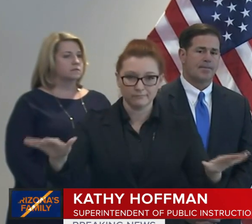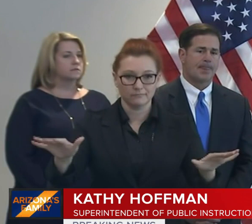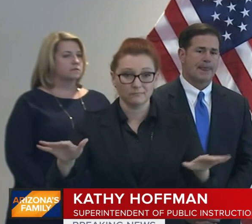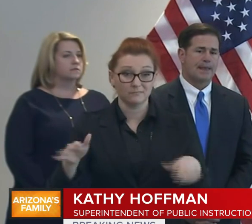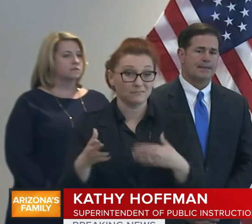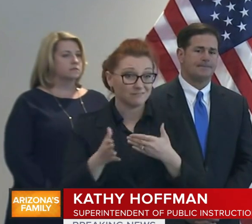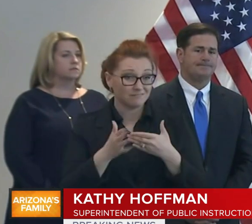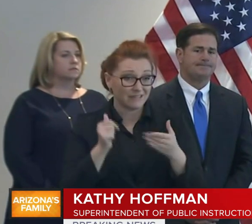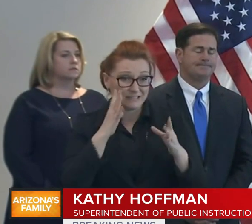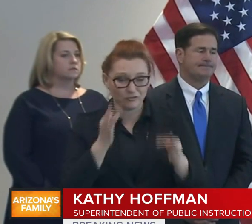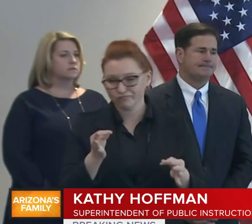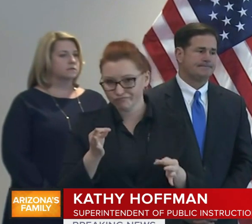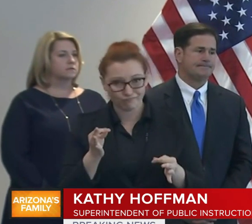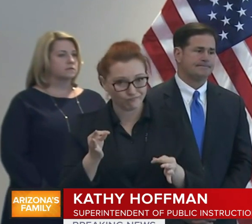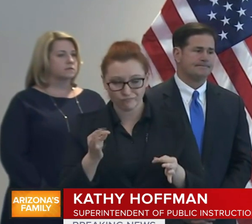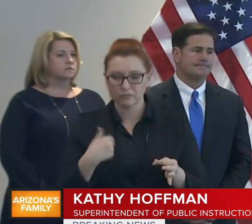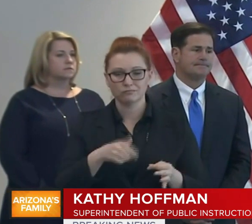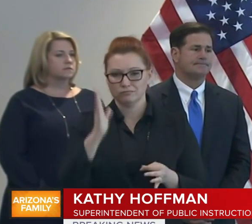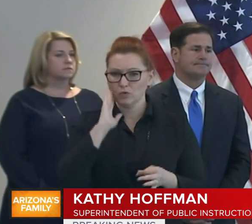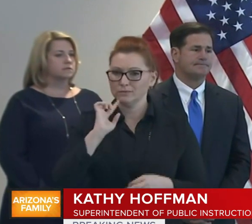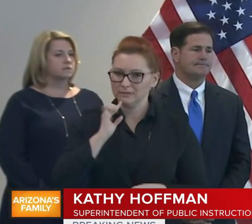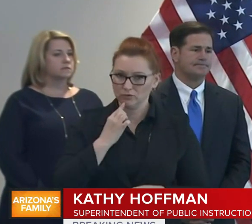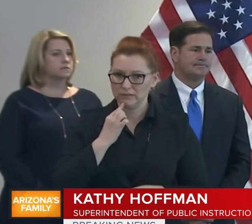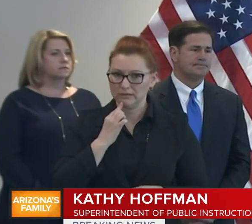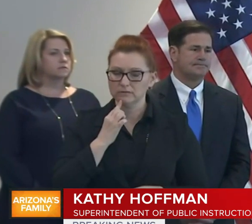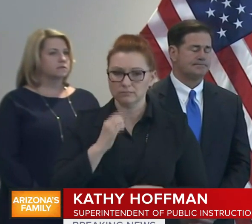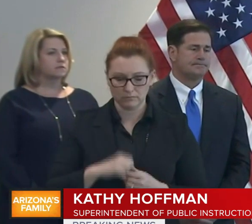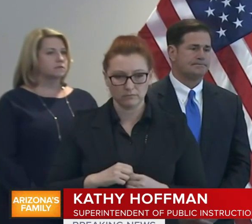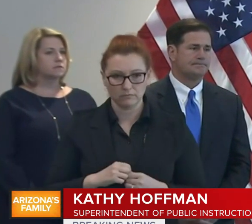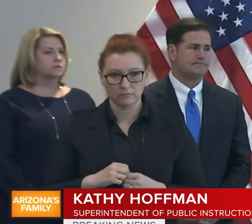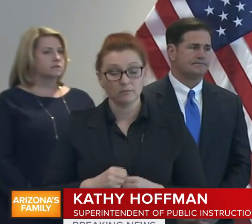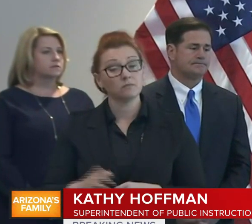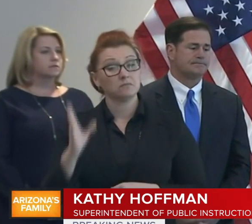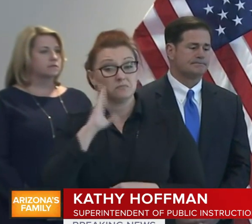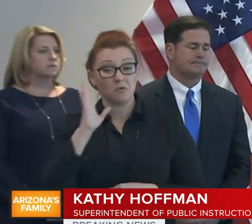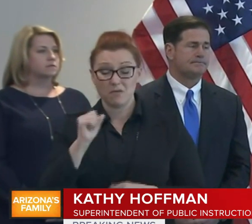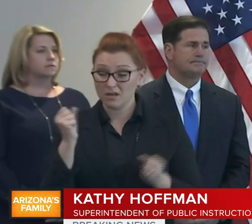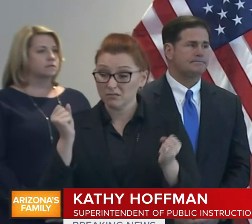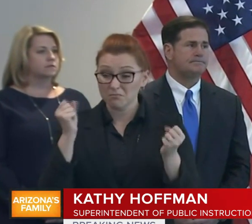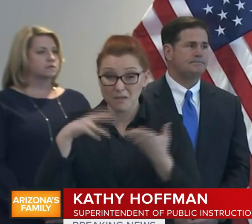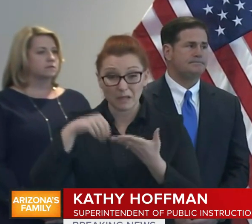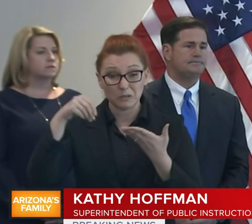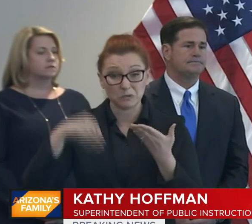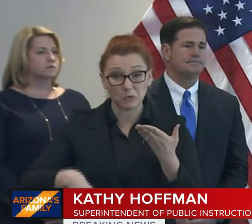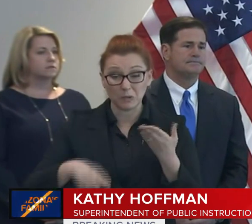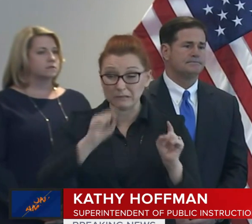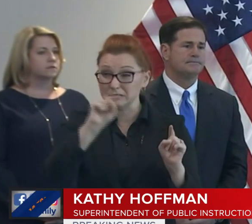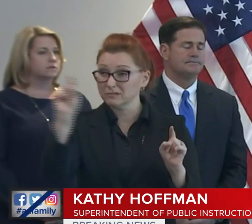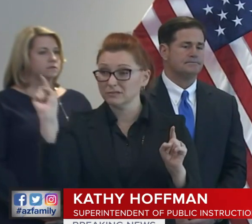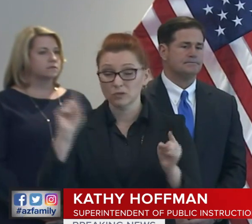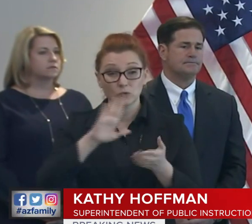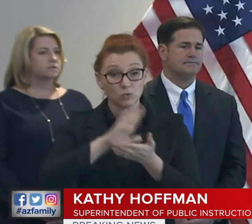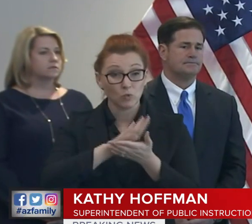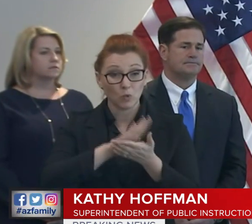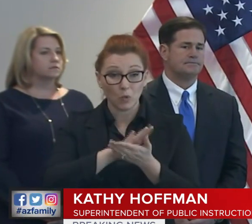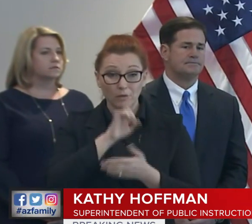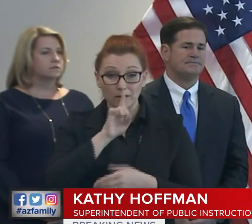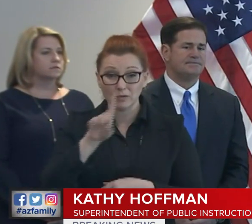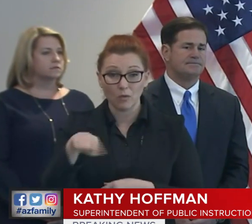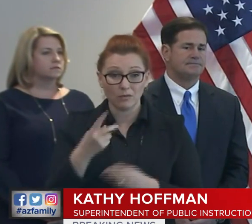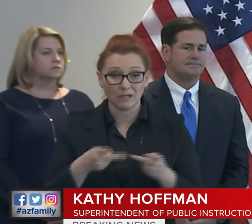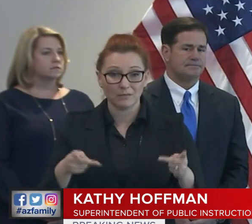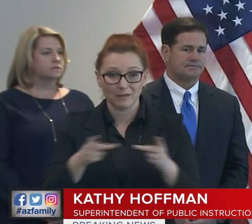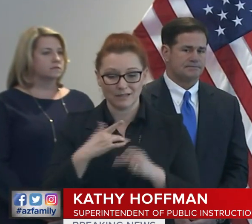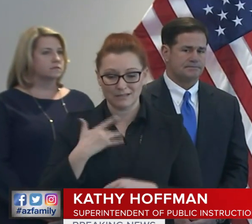nor one we have taken lightly. I am very aware that for many students, school is the only place that they feel